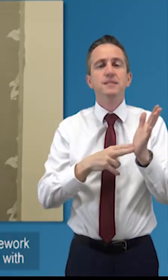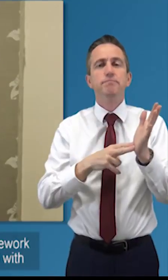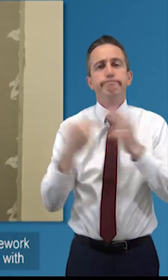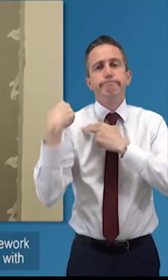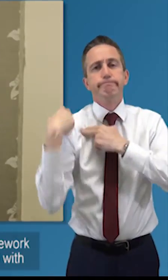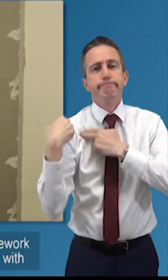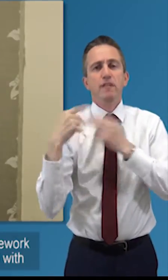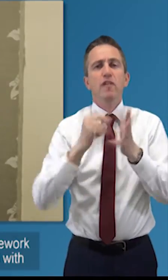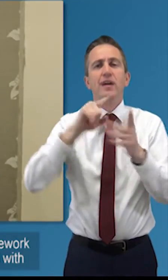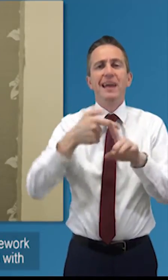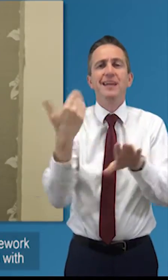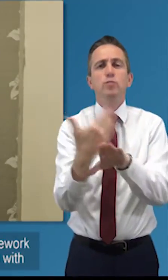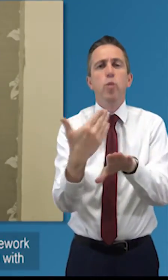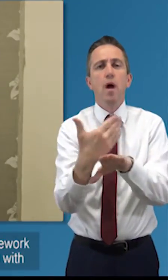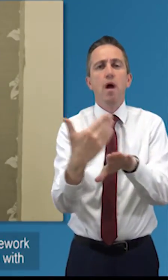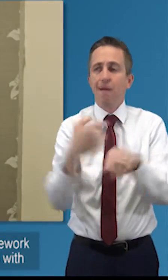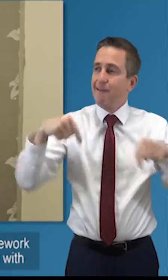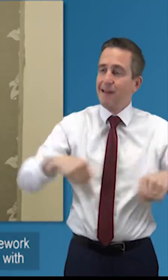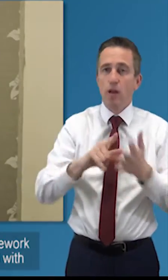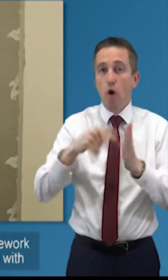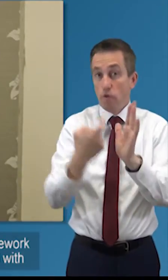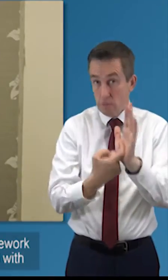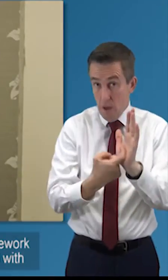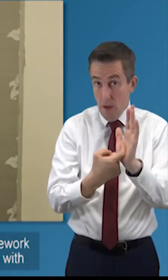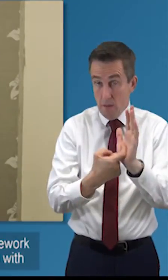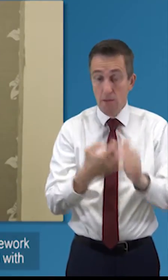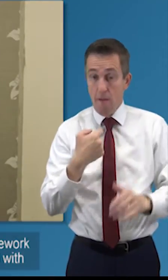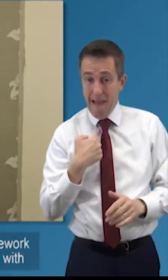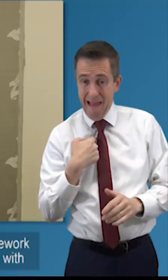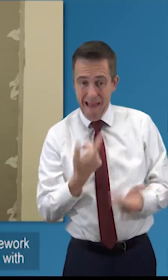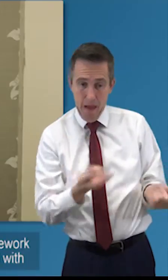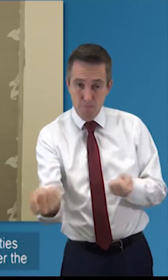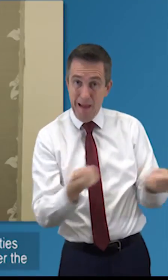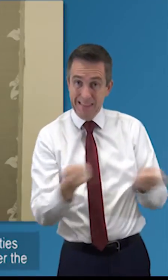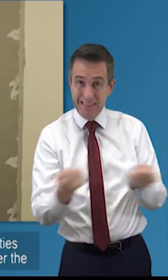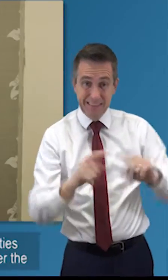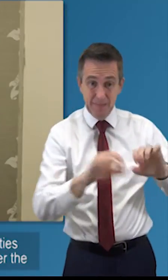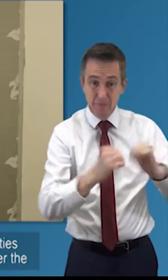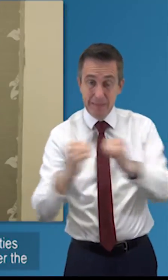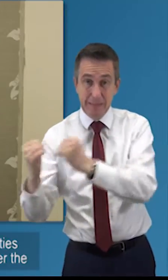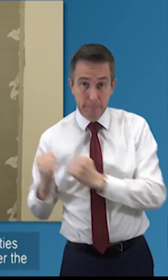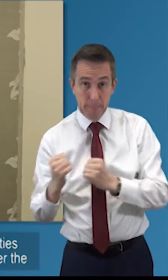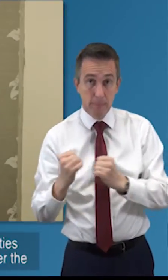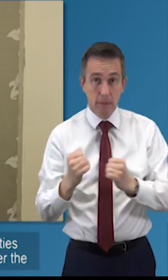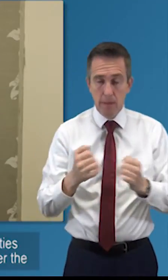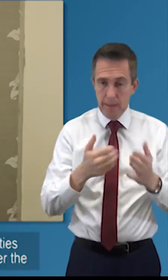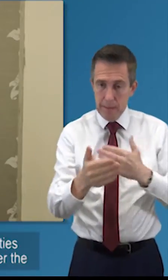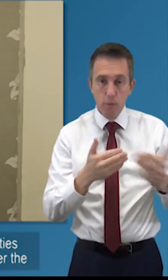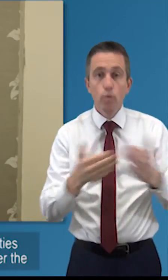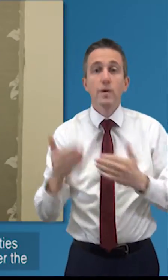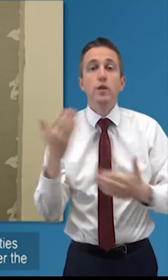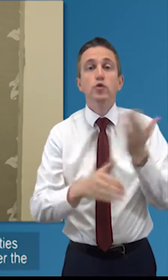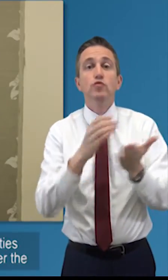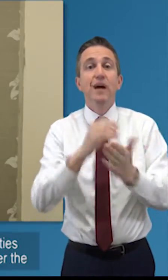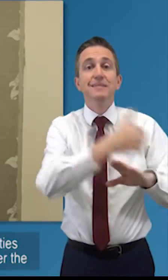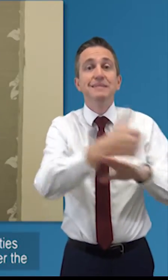the head of casework for oscar so uh the teams that uh i look after they deal with uh registration of new